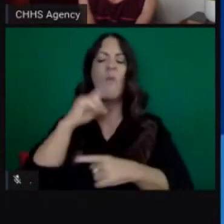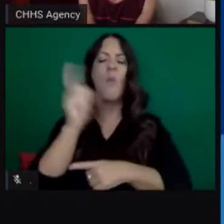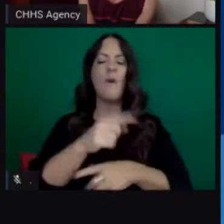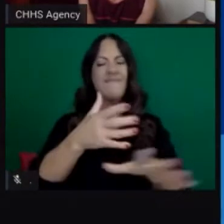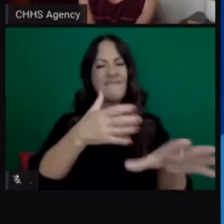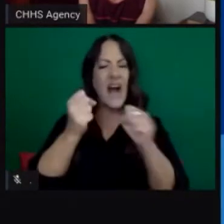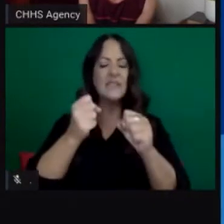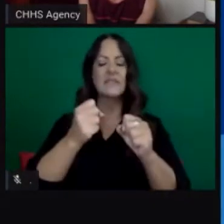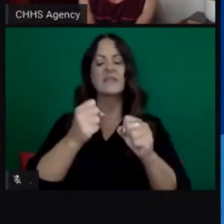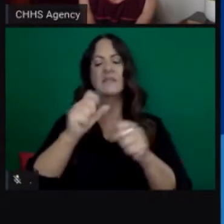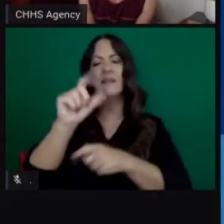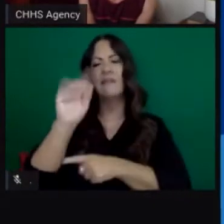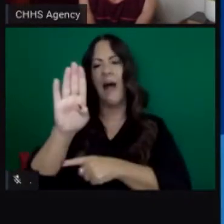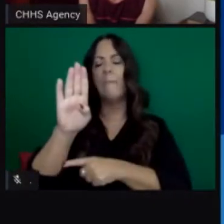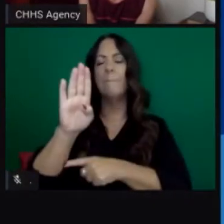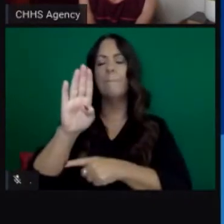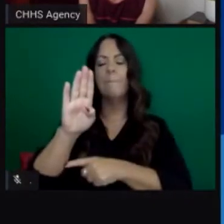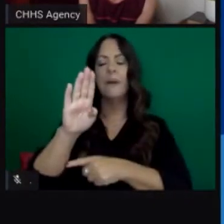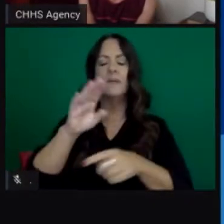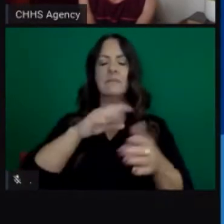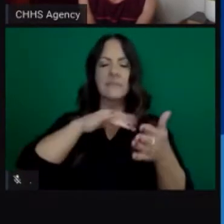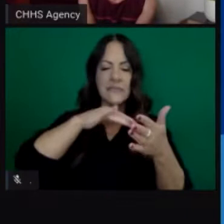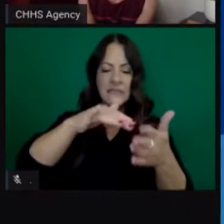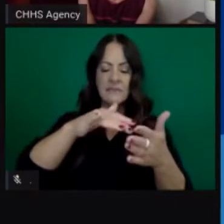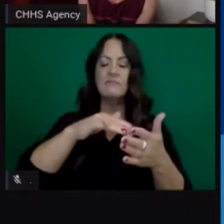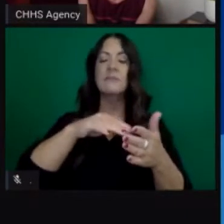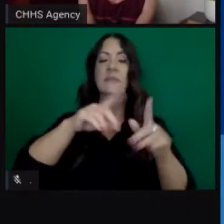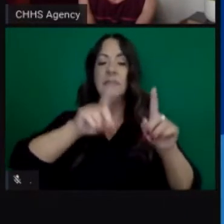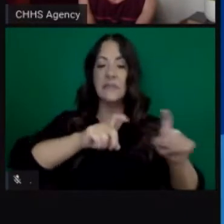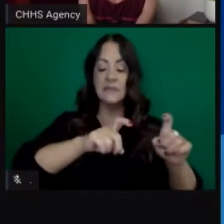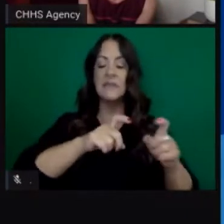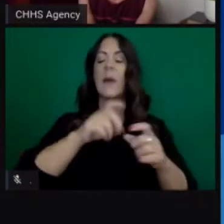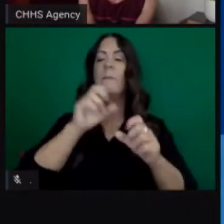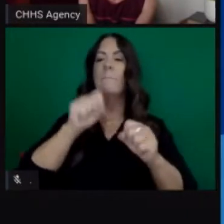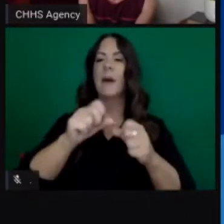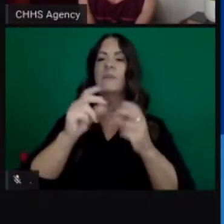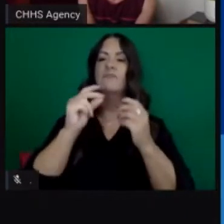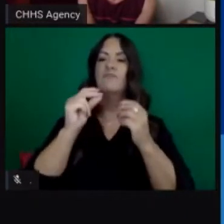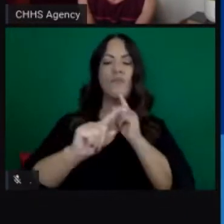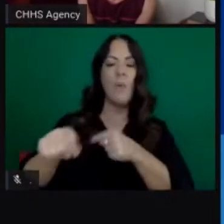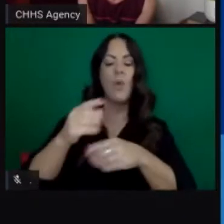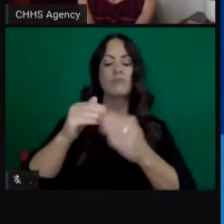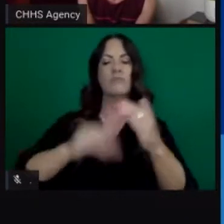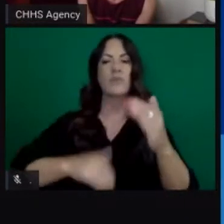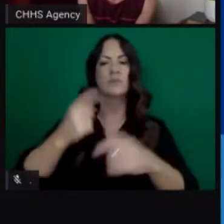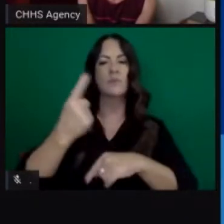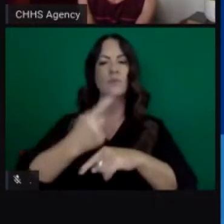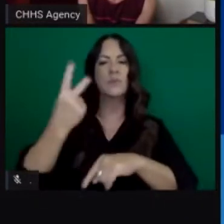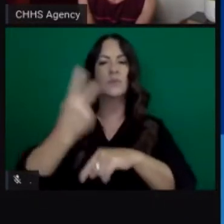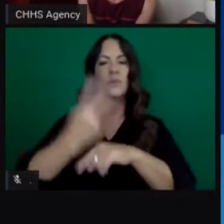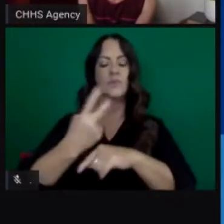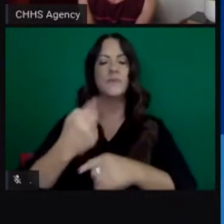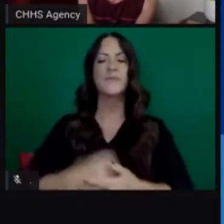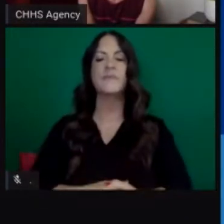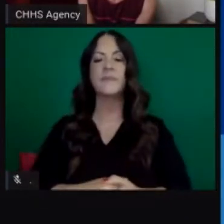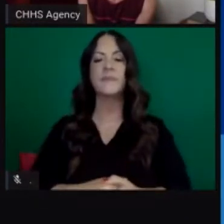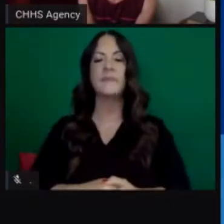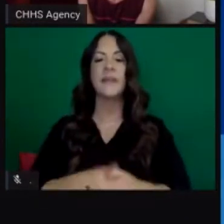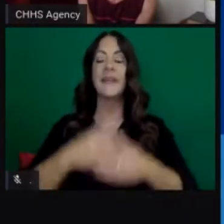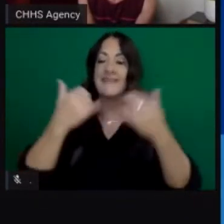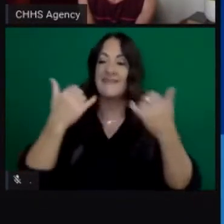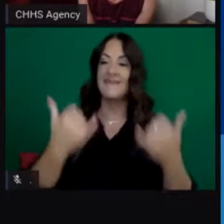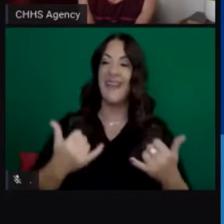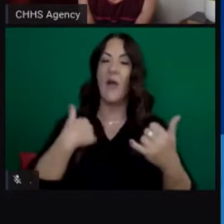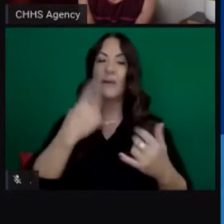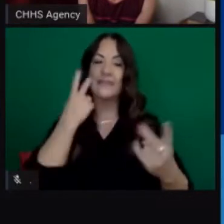So laboratories across the state have been reporting results and we are very pleased again to say that now 66% of the results